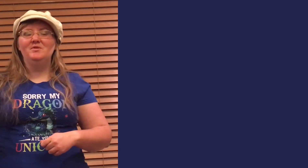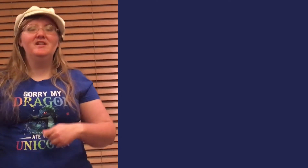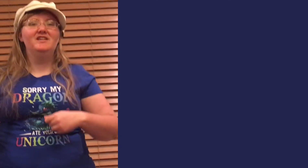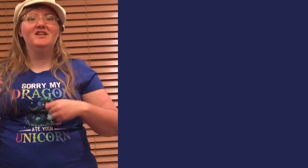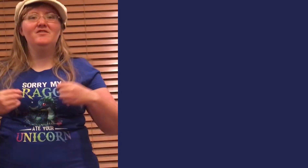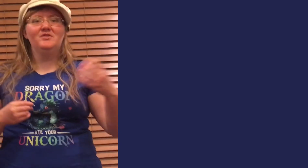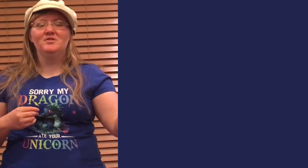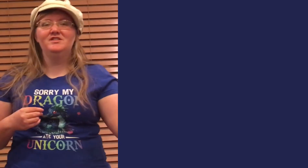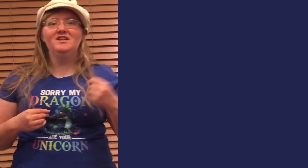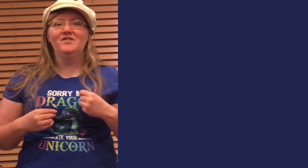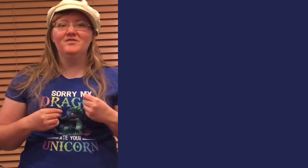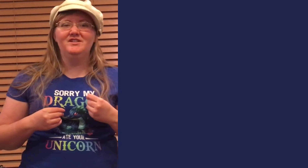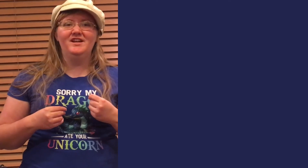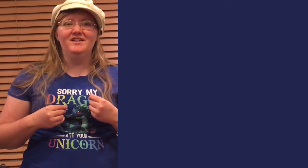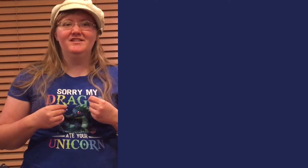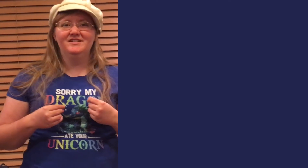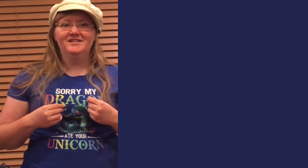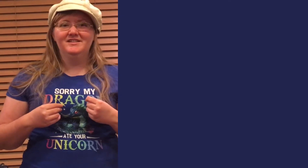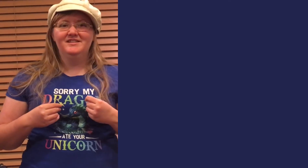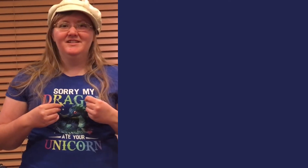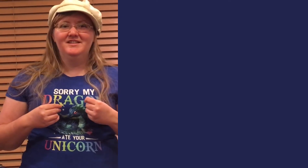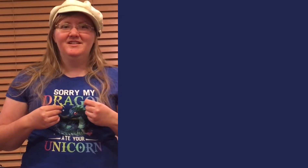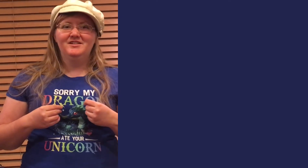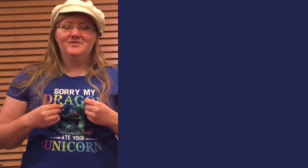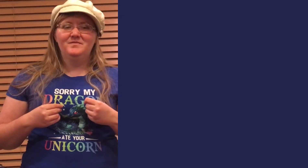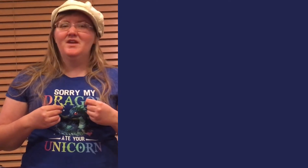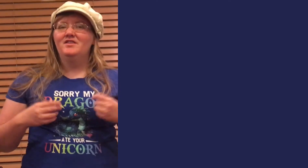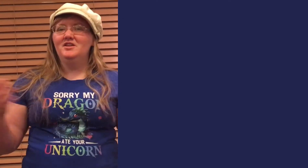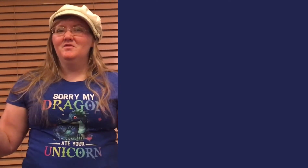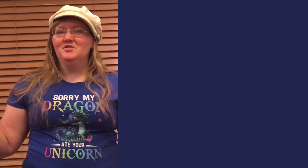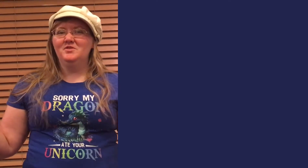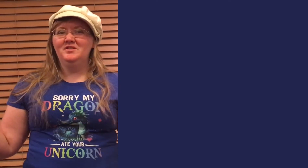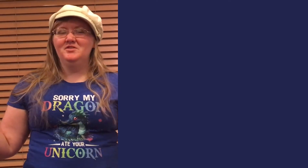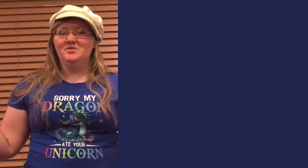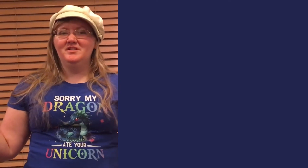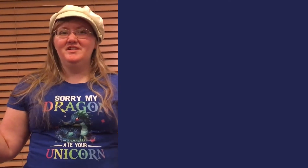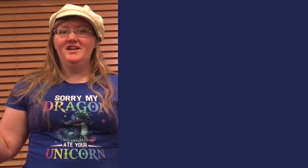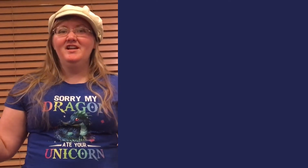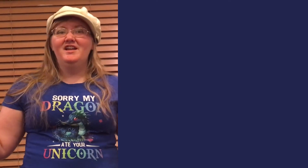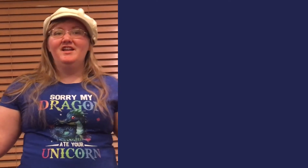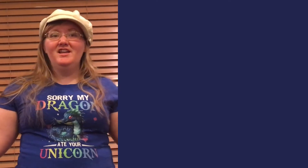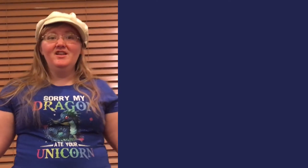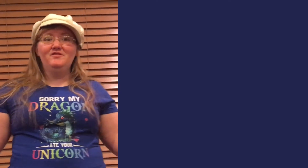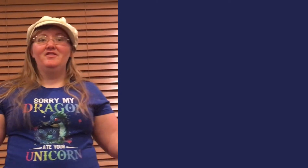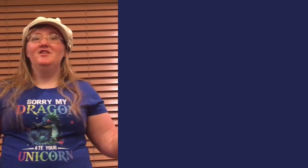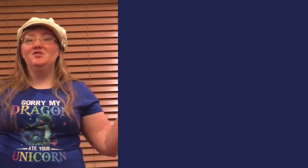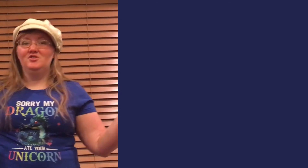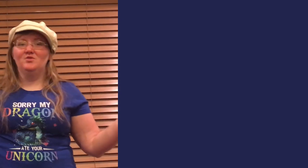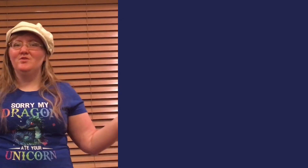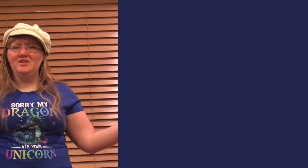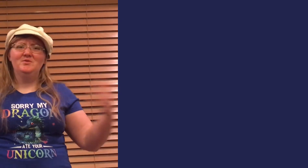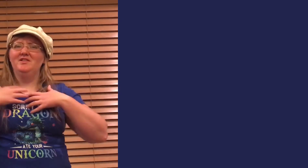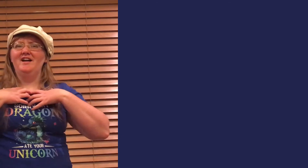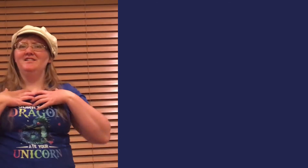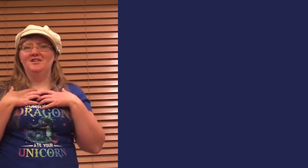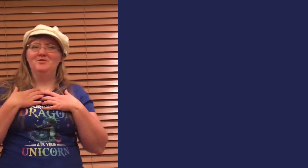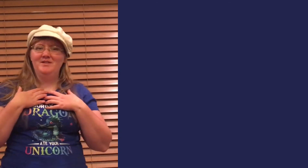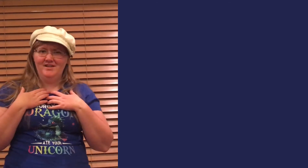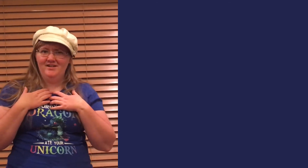we give and receive every day. Thank you for joining the story today. If there's a story you would like to hear me tell